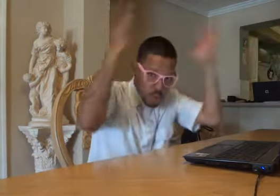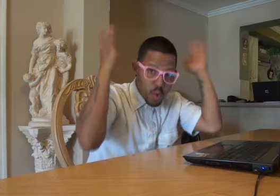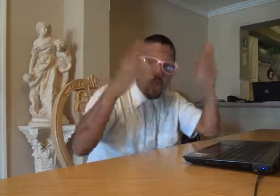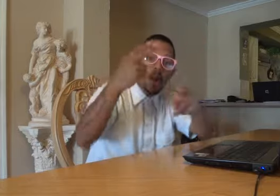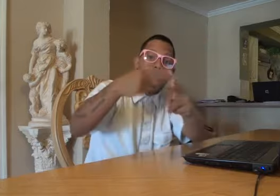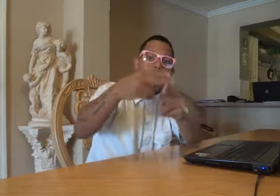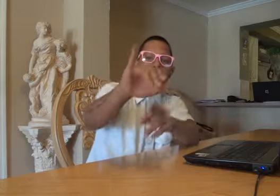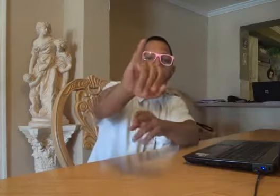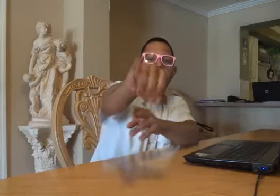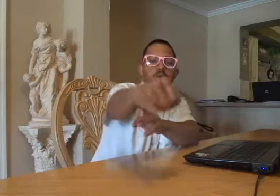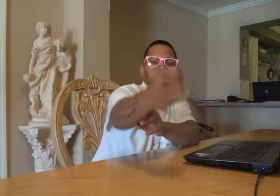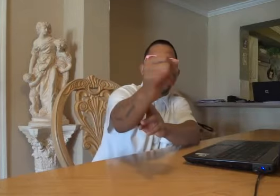A foosball table?